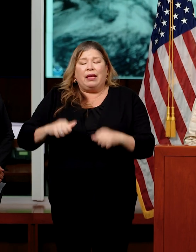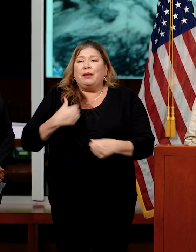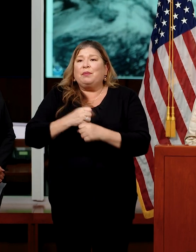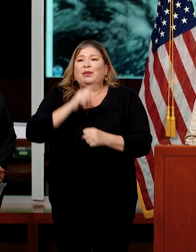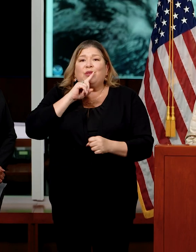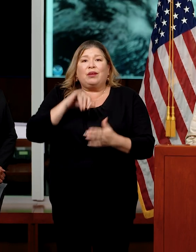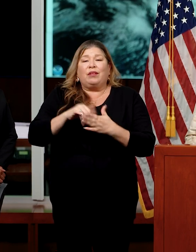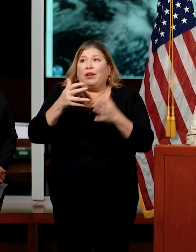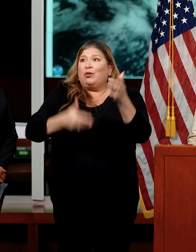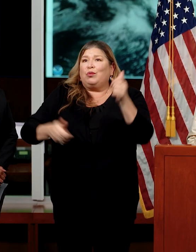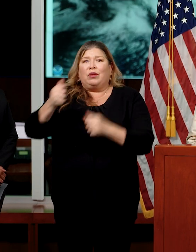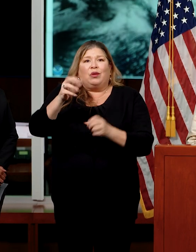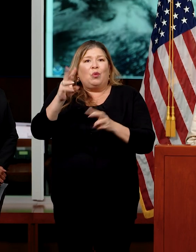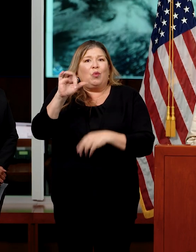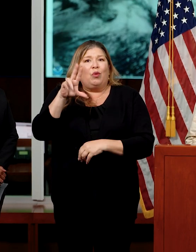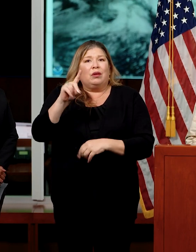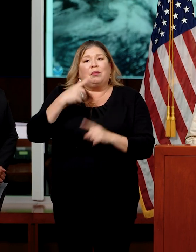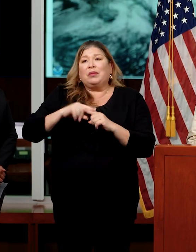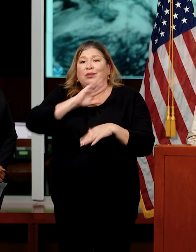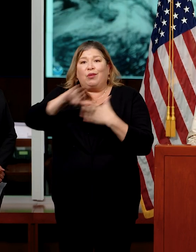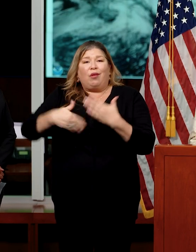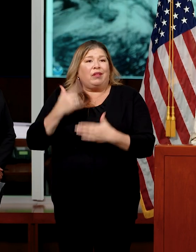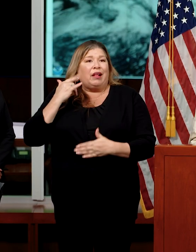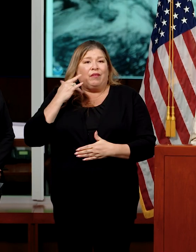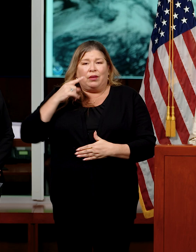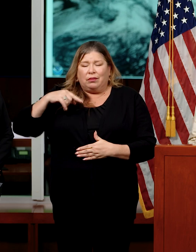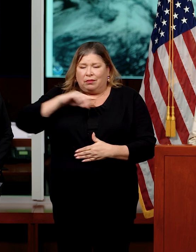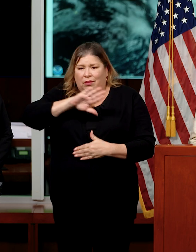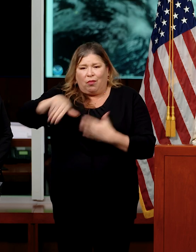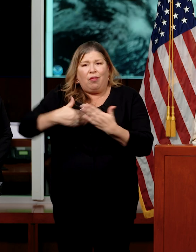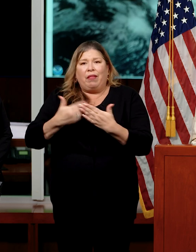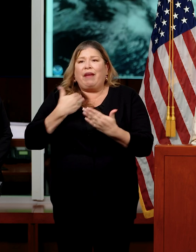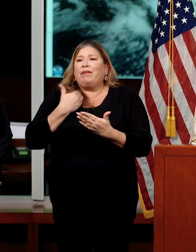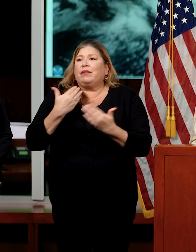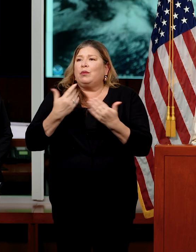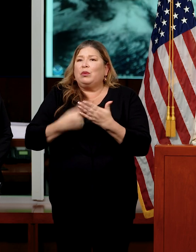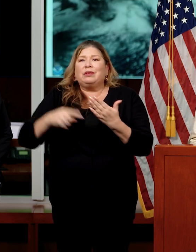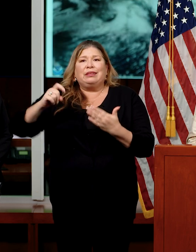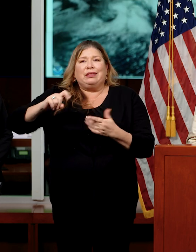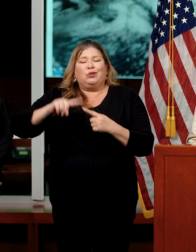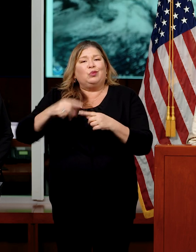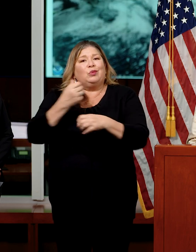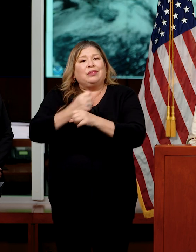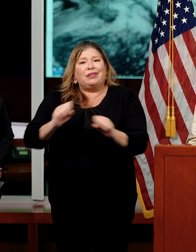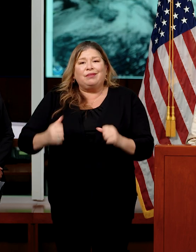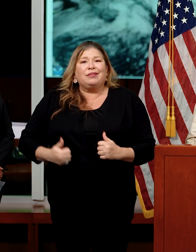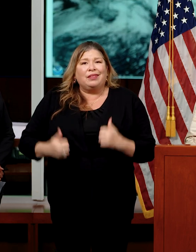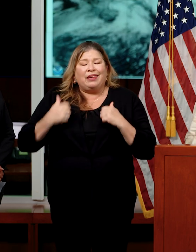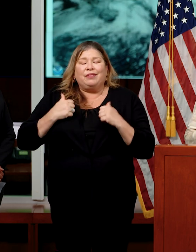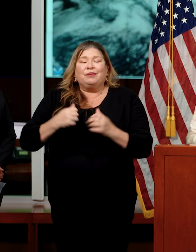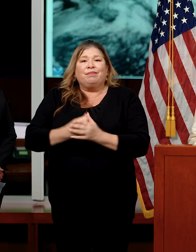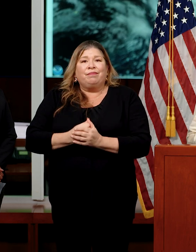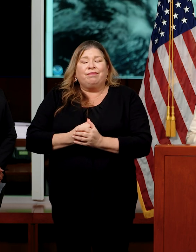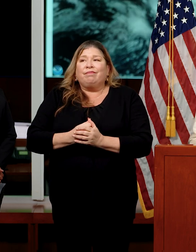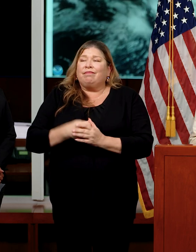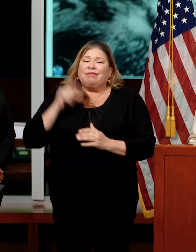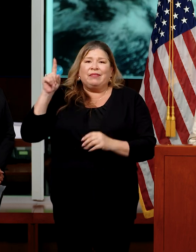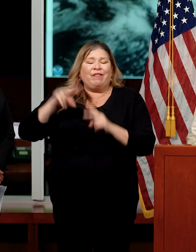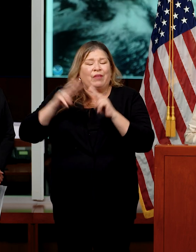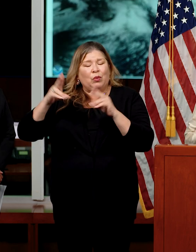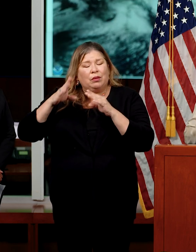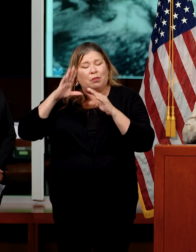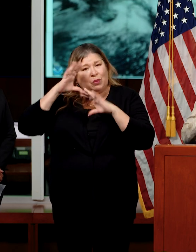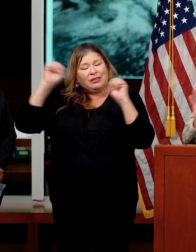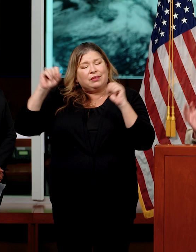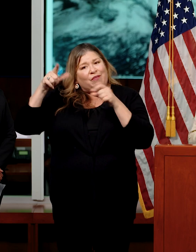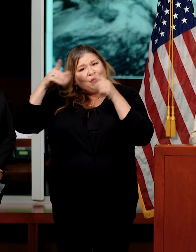sure that Director Ward and all of California has the resources they need to continue these life-saving, life-sustaining missions. He's very focused on